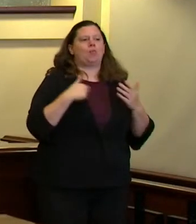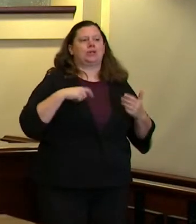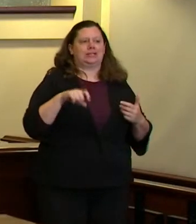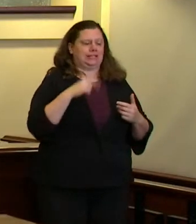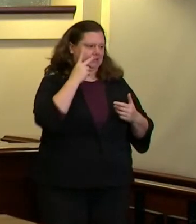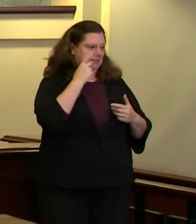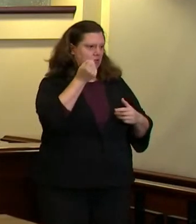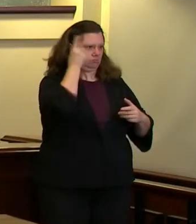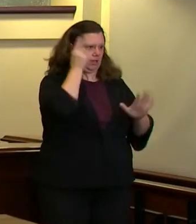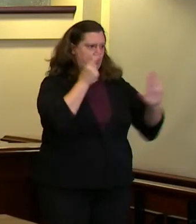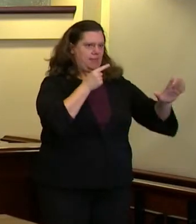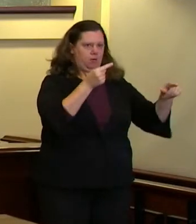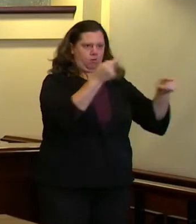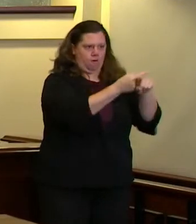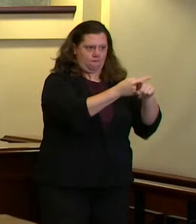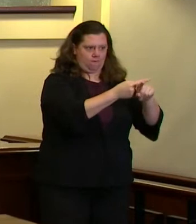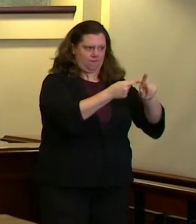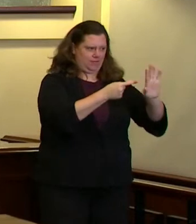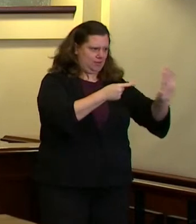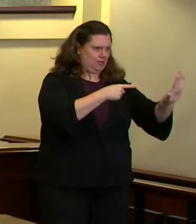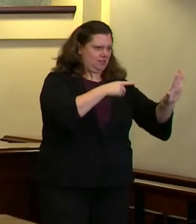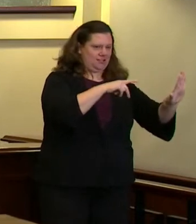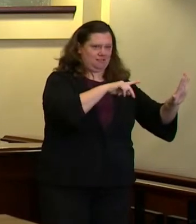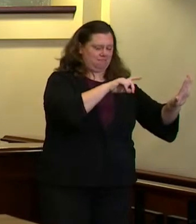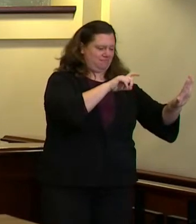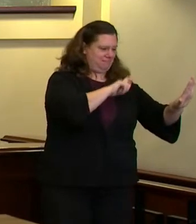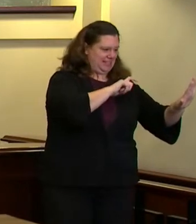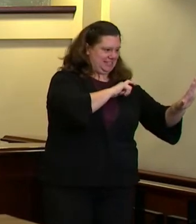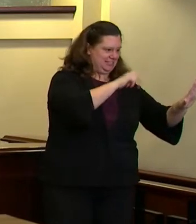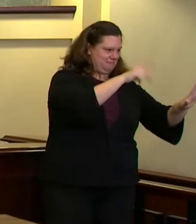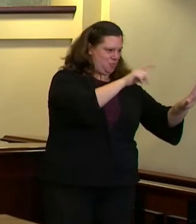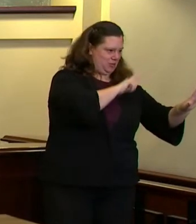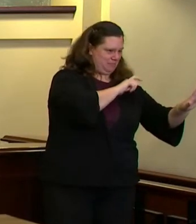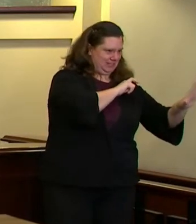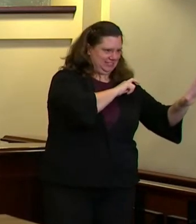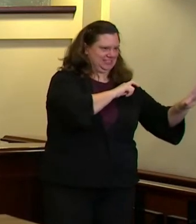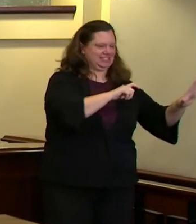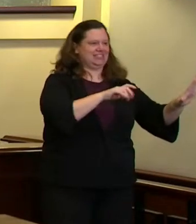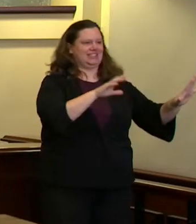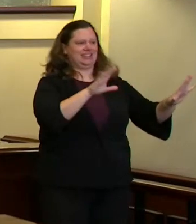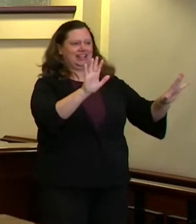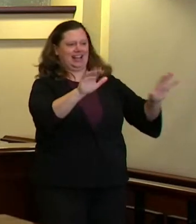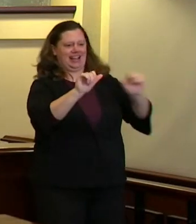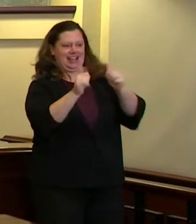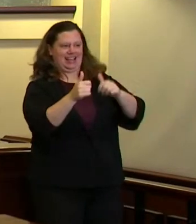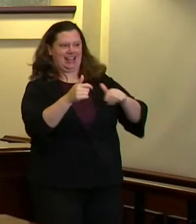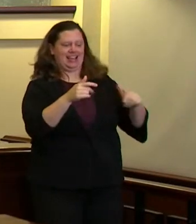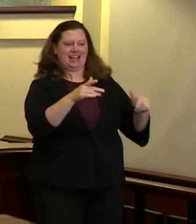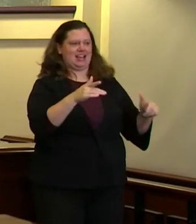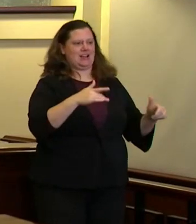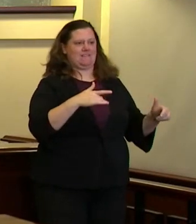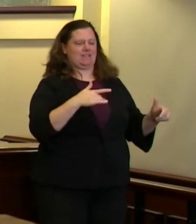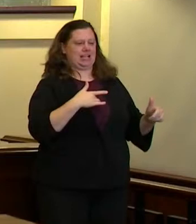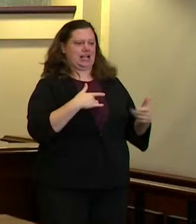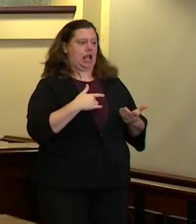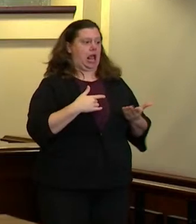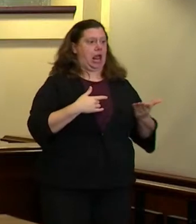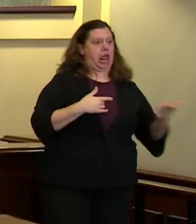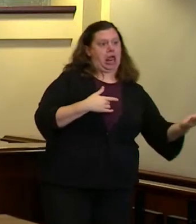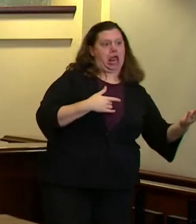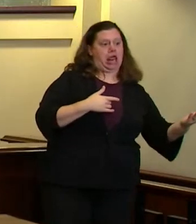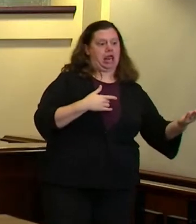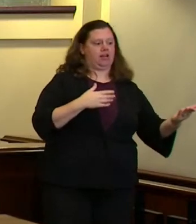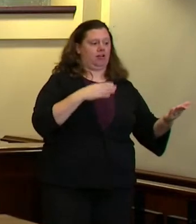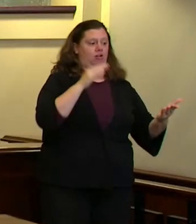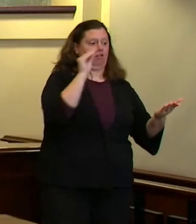police association would certainly let us know and they would red flag anything that they believe is bargainable under our contract to